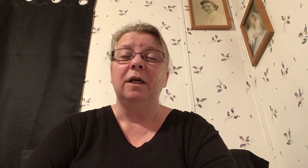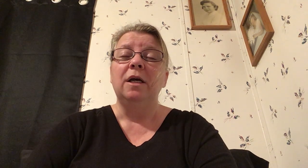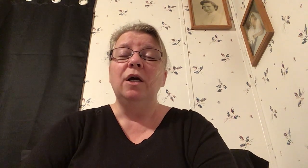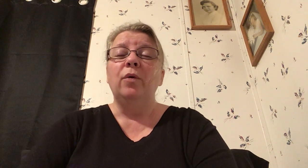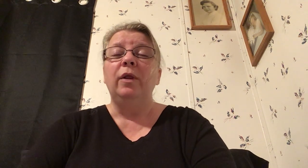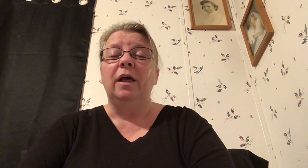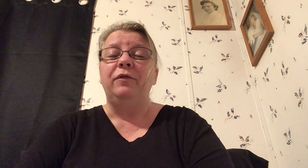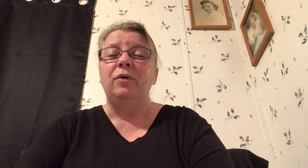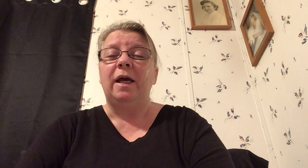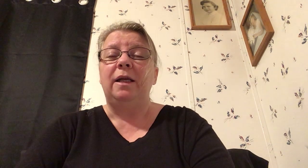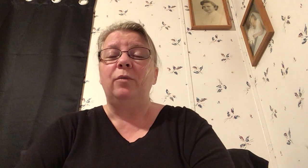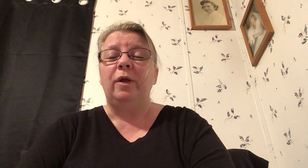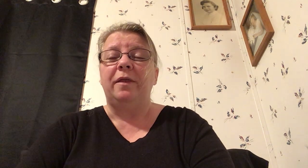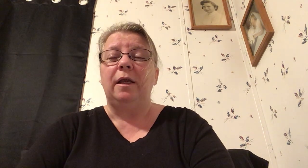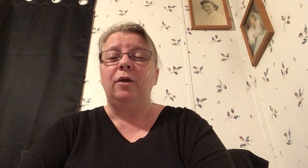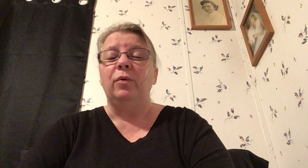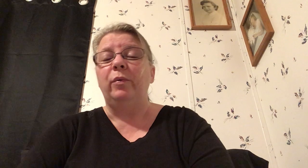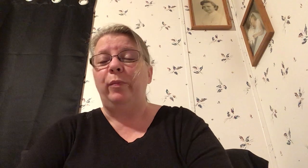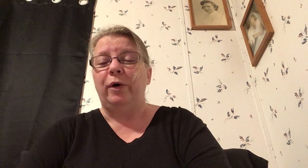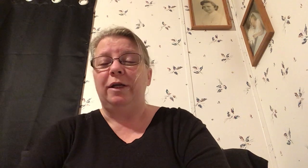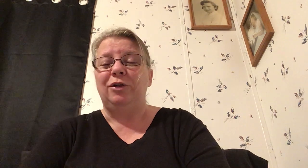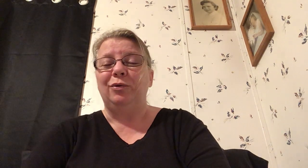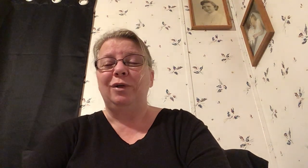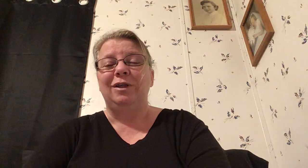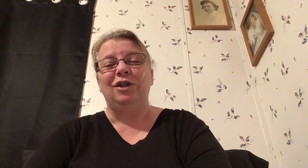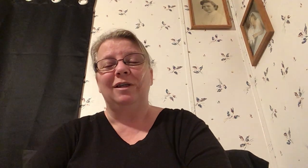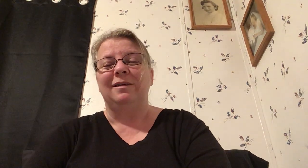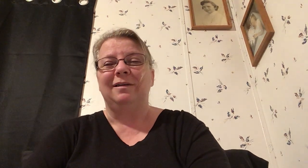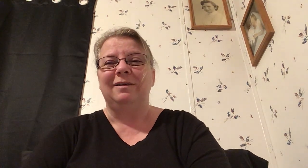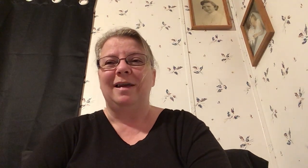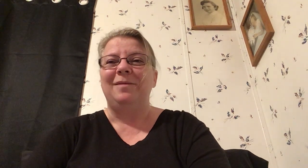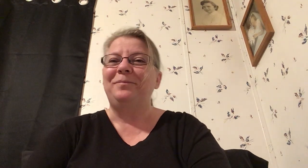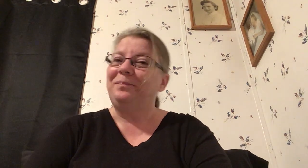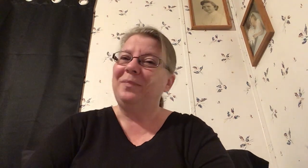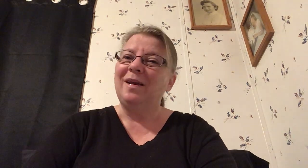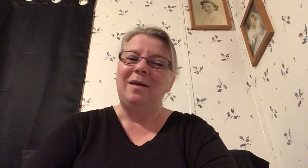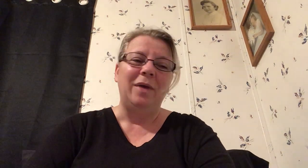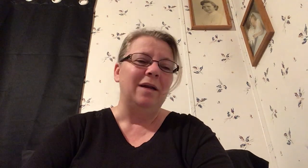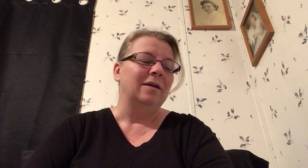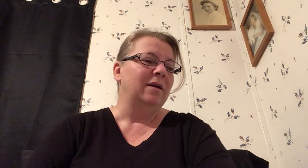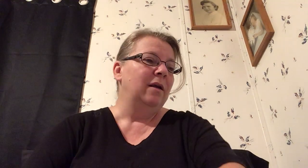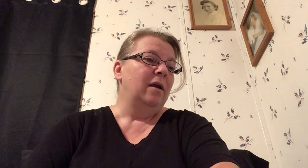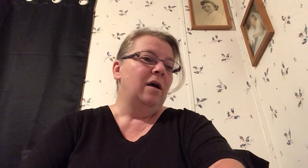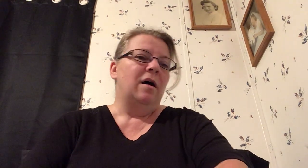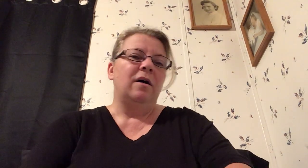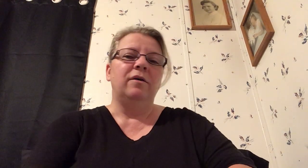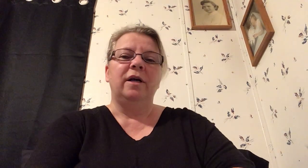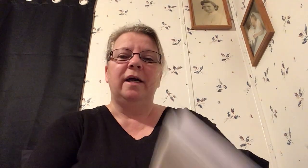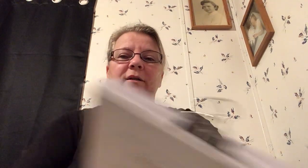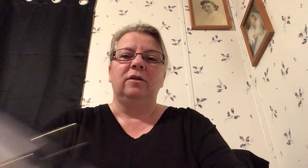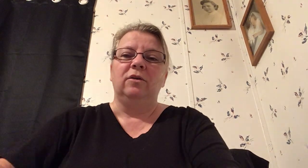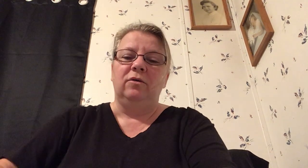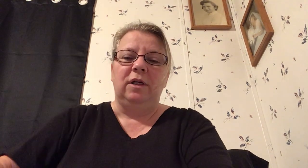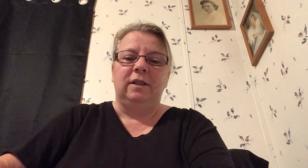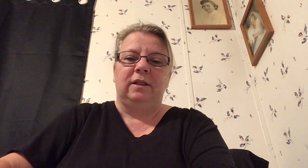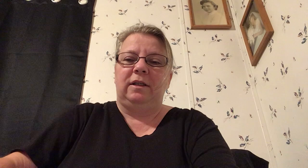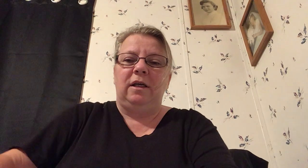we love you daddy and we thank you and we praise you in jesus's name amen all right so let's see